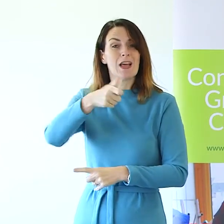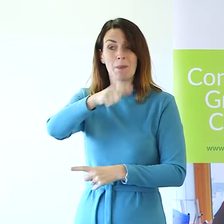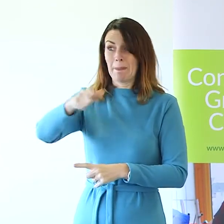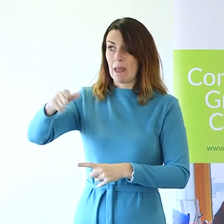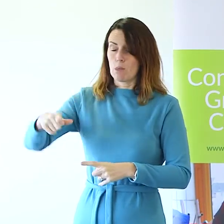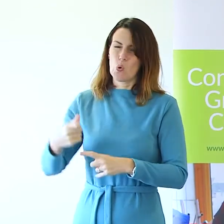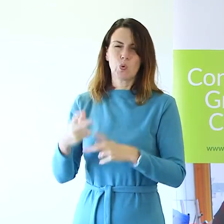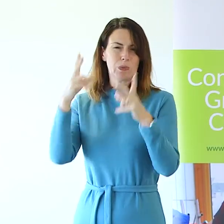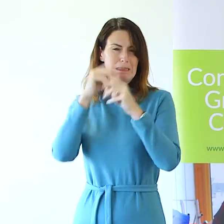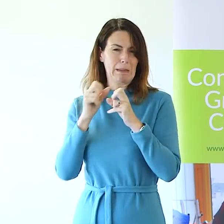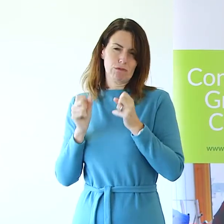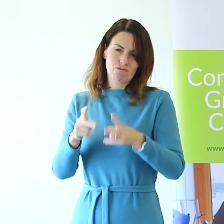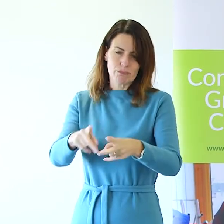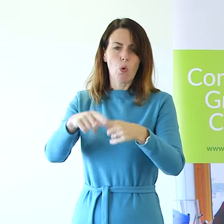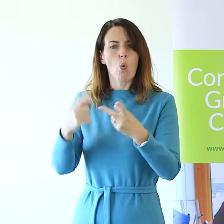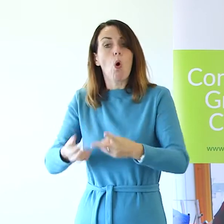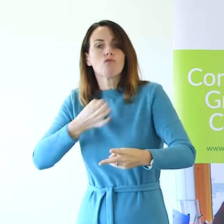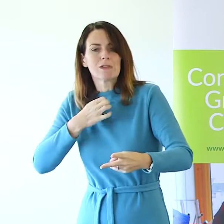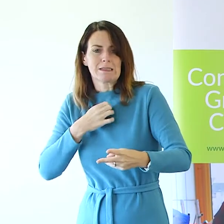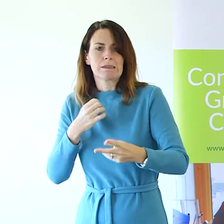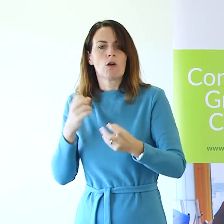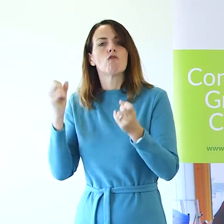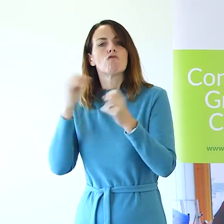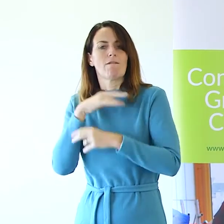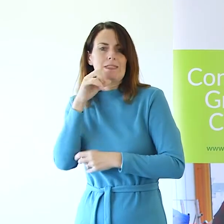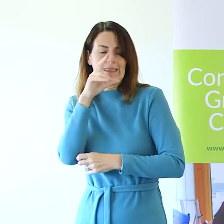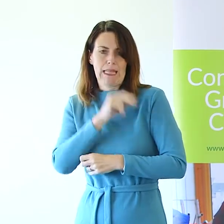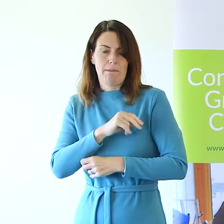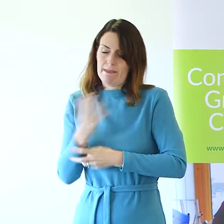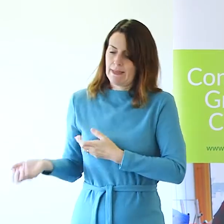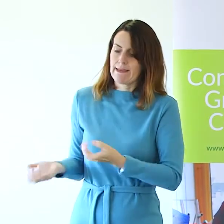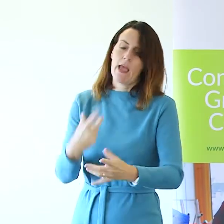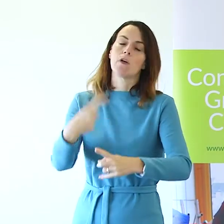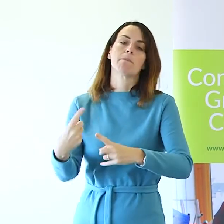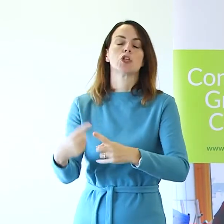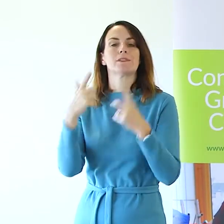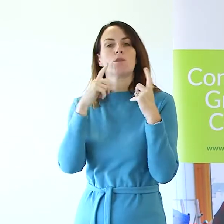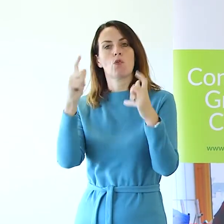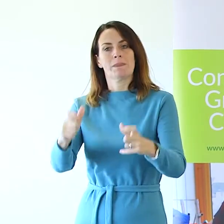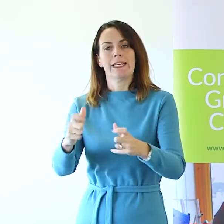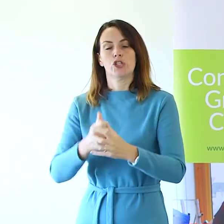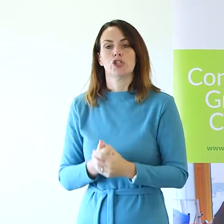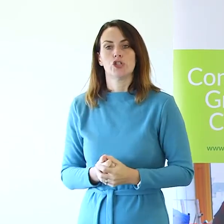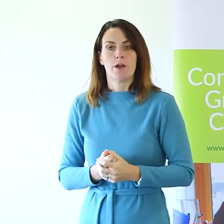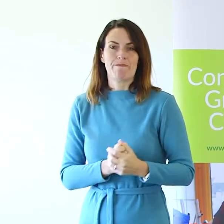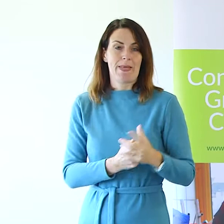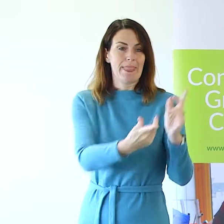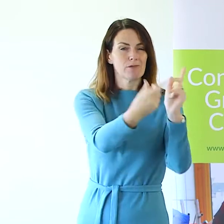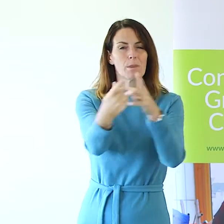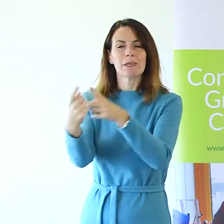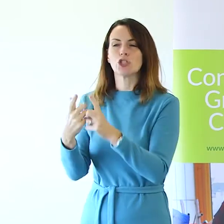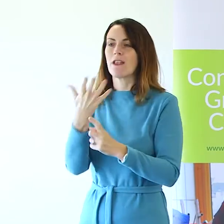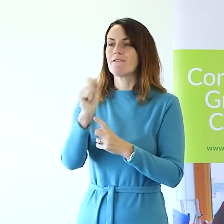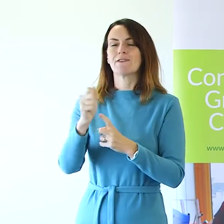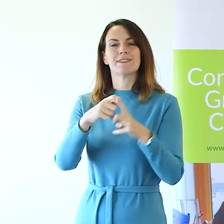sleeping rough or at risk of rough sleeping by providing emergency accommodation. They commissioned 50 rooms